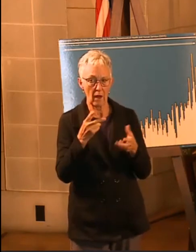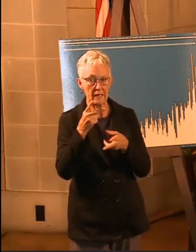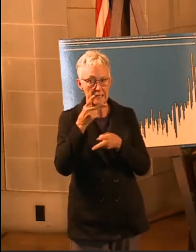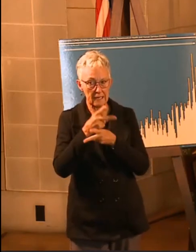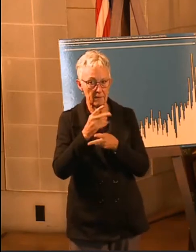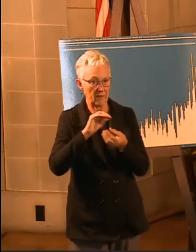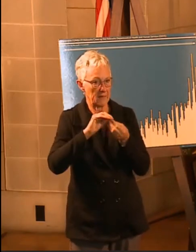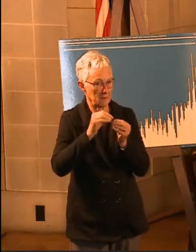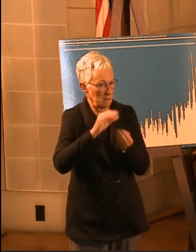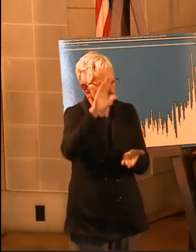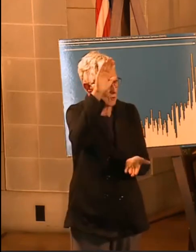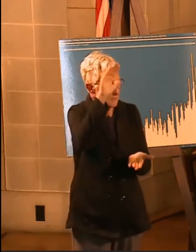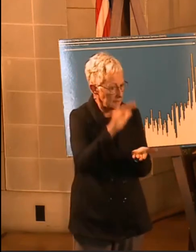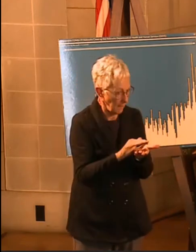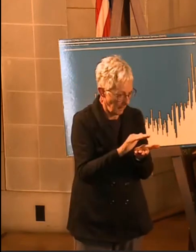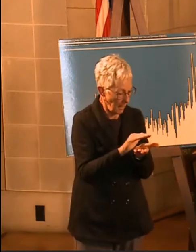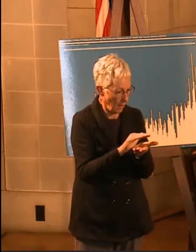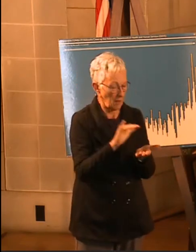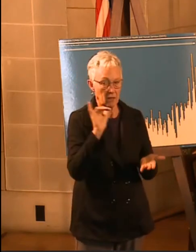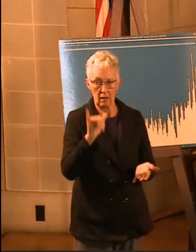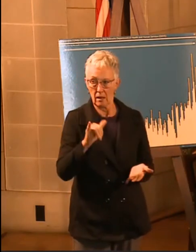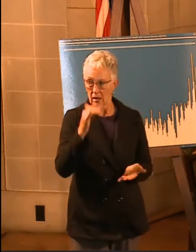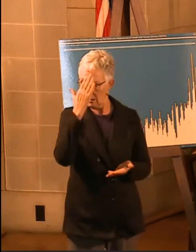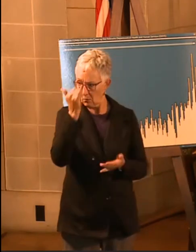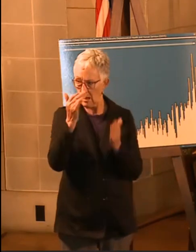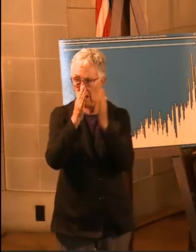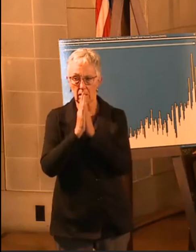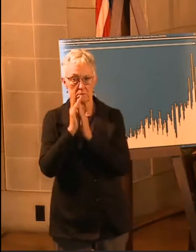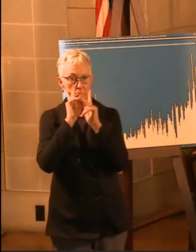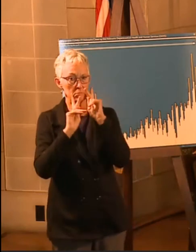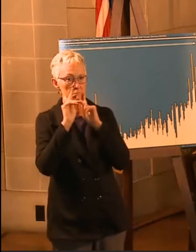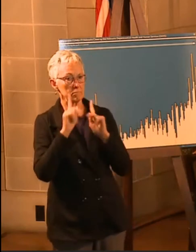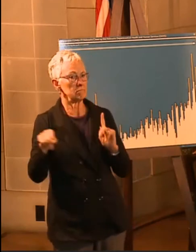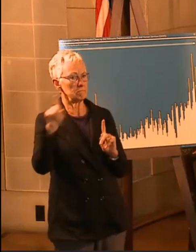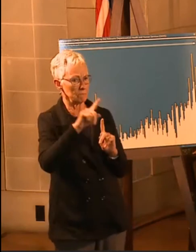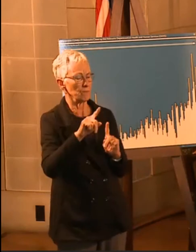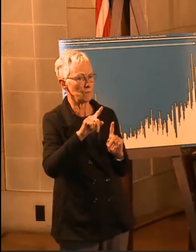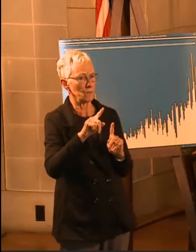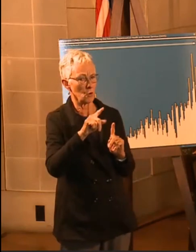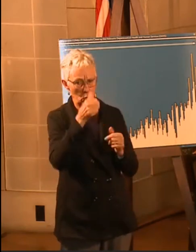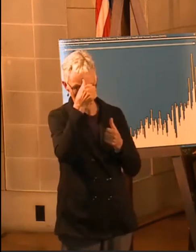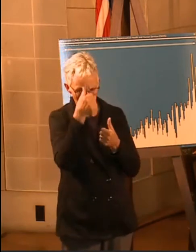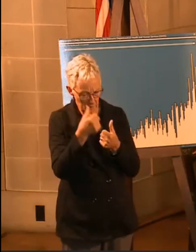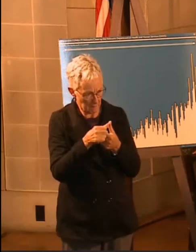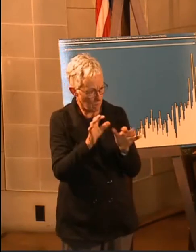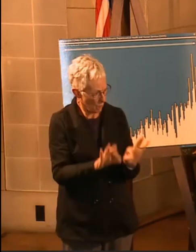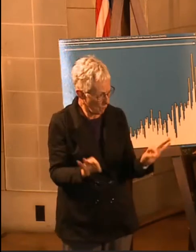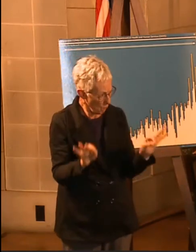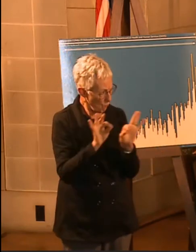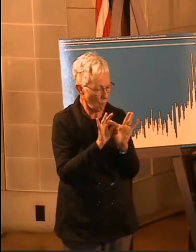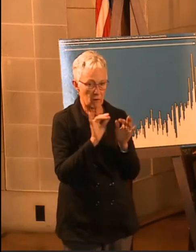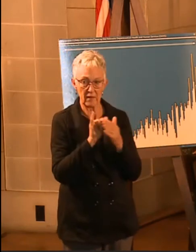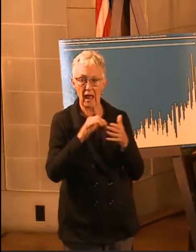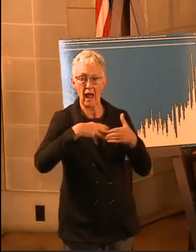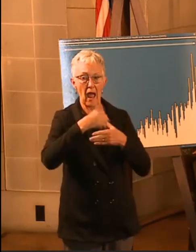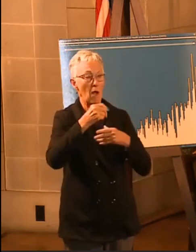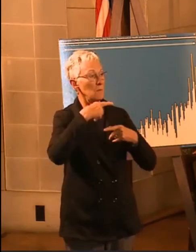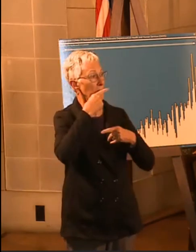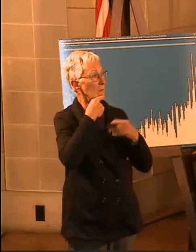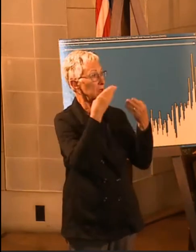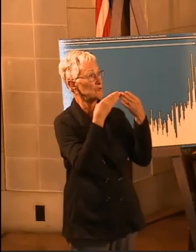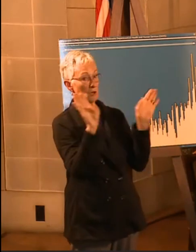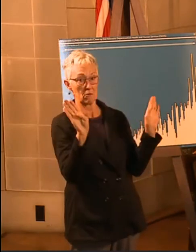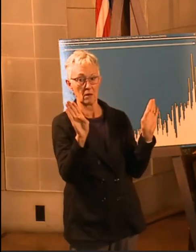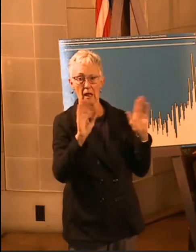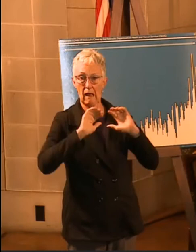And that's why we need people to remember that when you are out in public, this disease spreads from one person to the next, right?